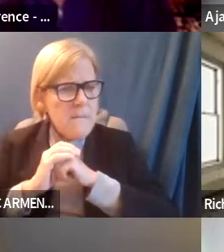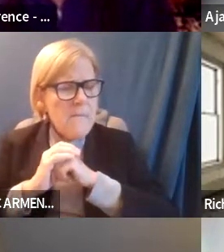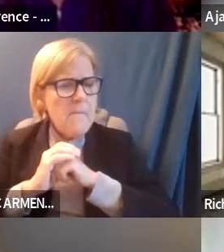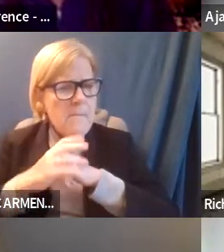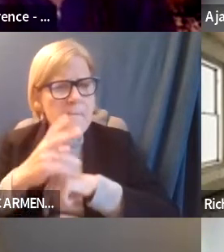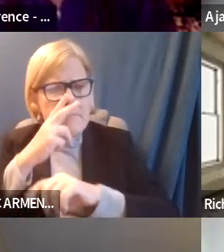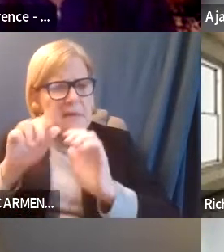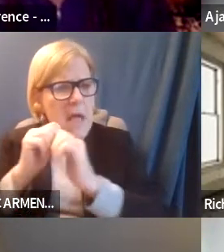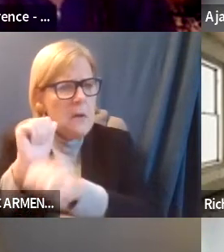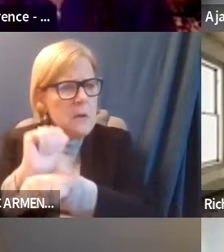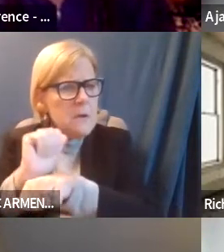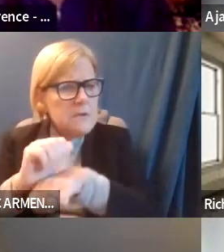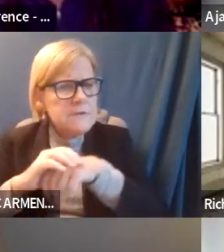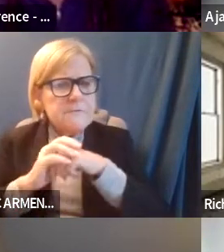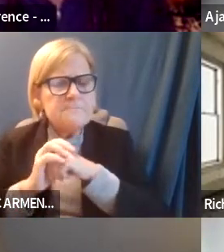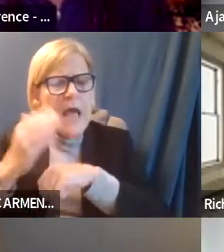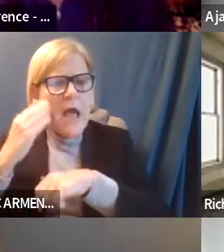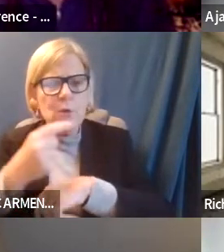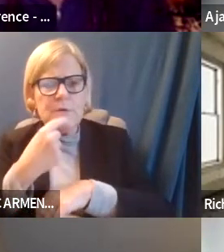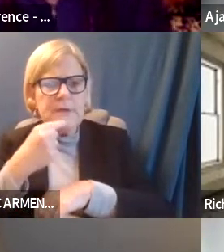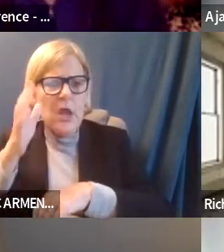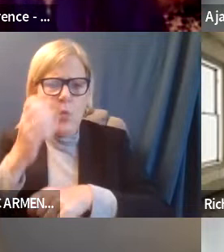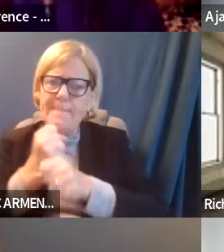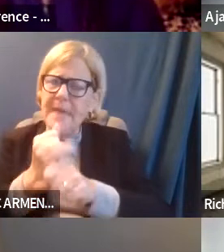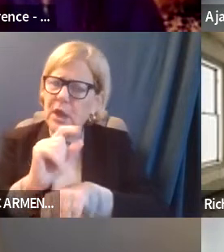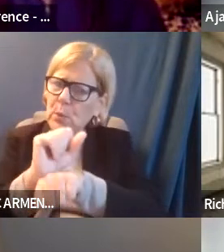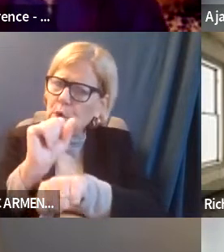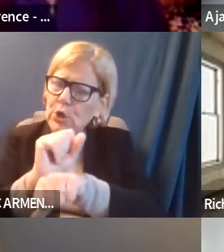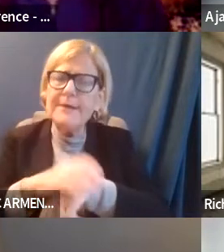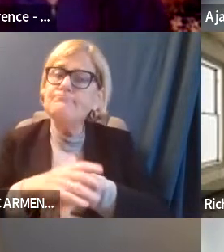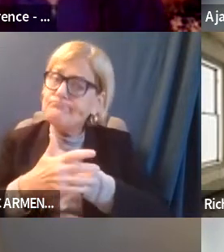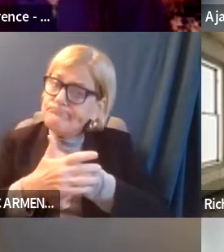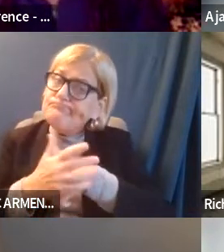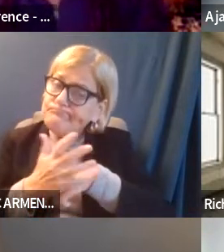See how it works. I know you say you're going to make it work. Hey,